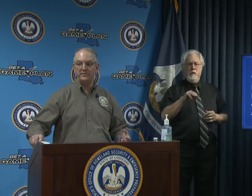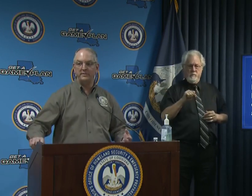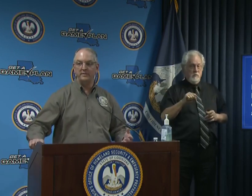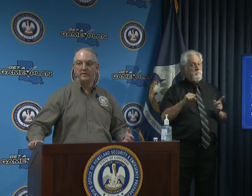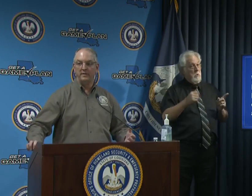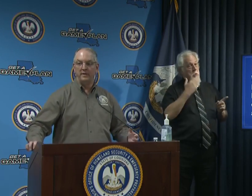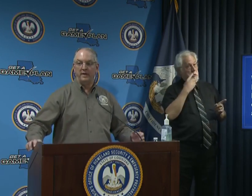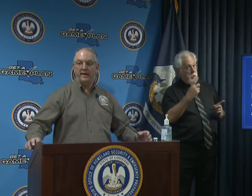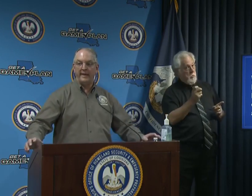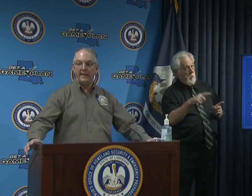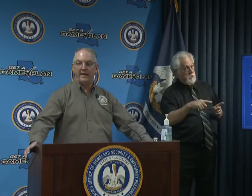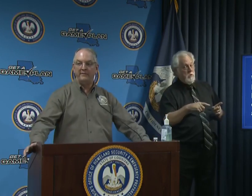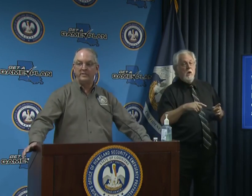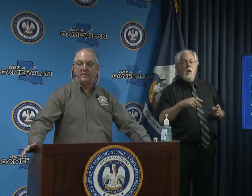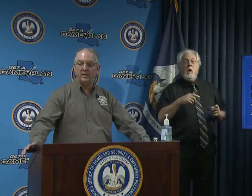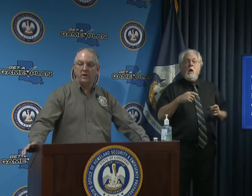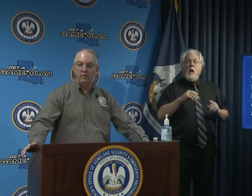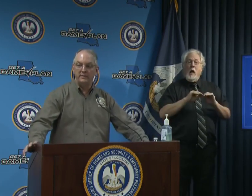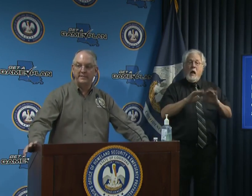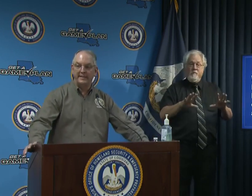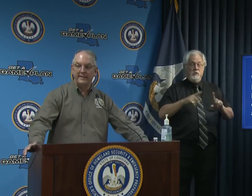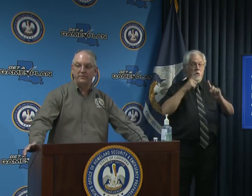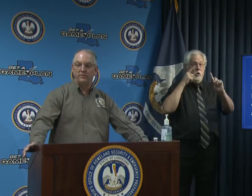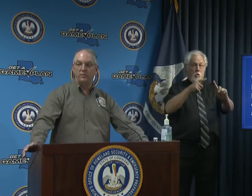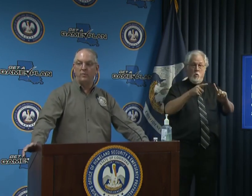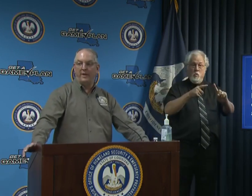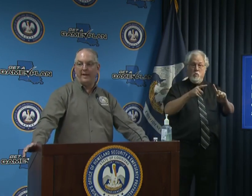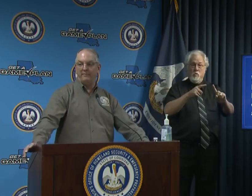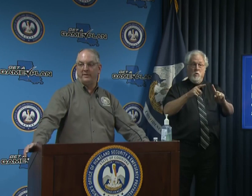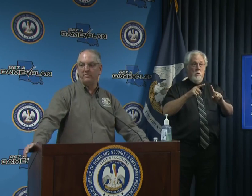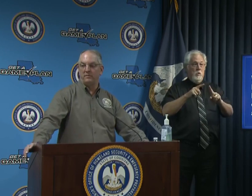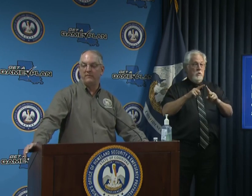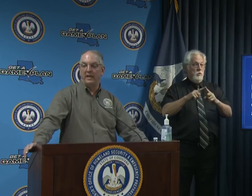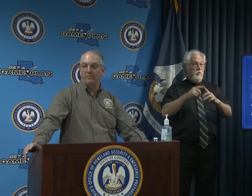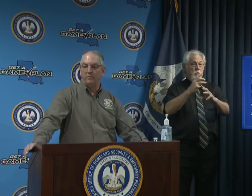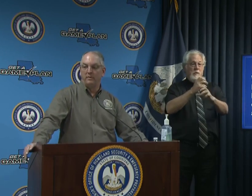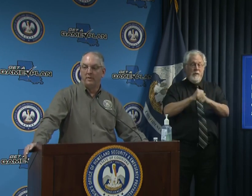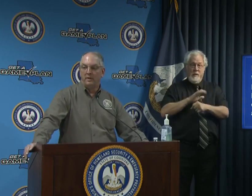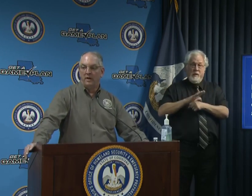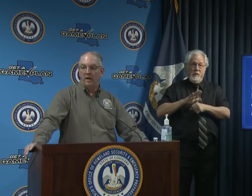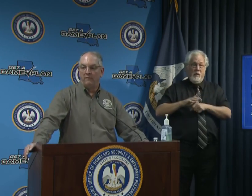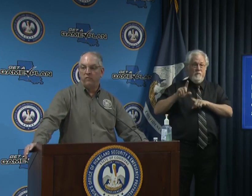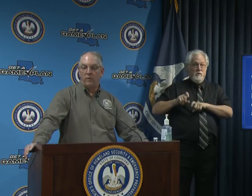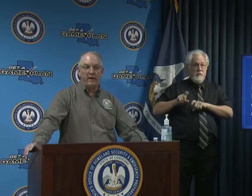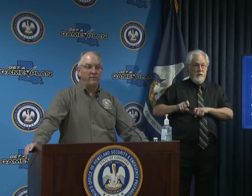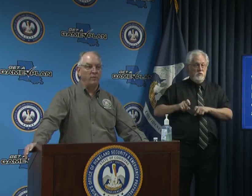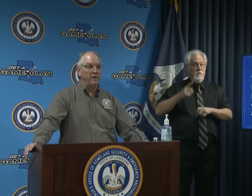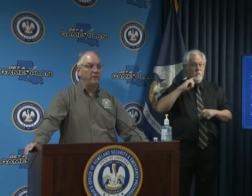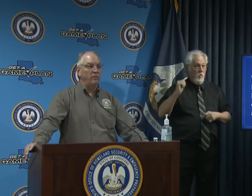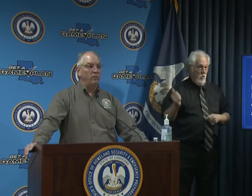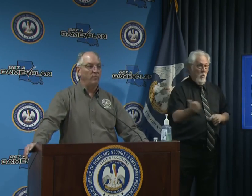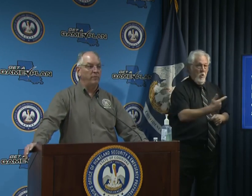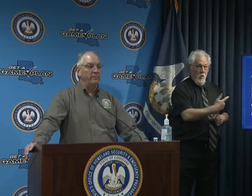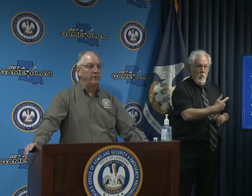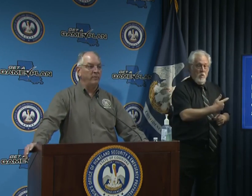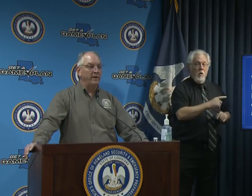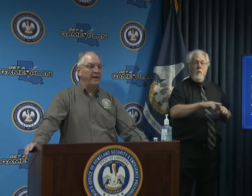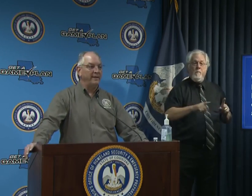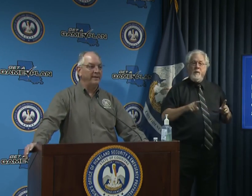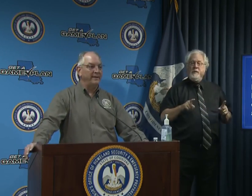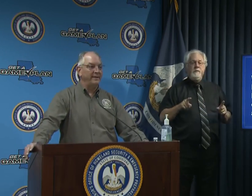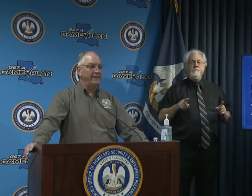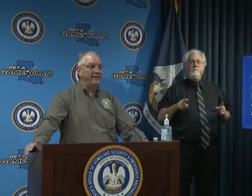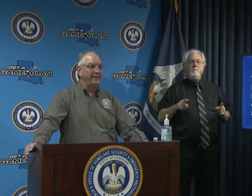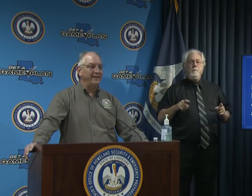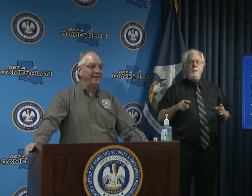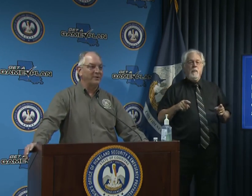really good question uh and obviously the goal is to get to where we have tests available uh for everyone but but we're